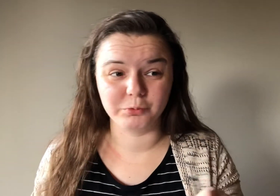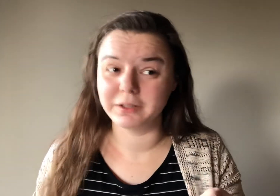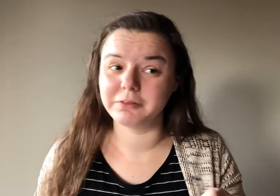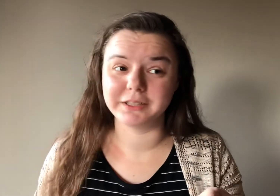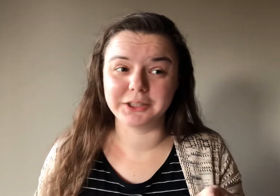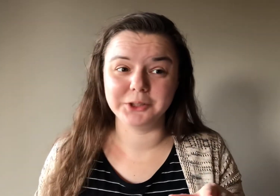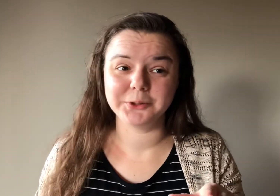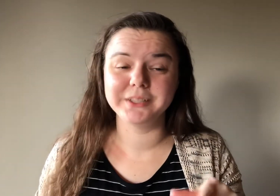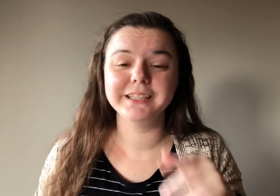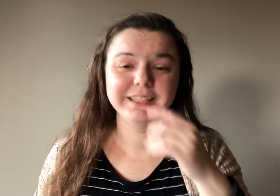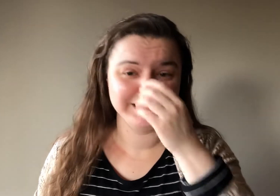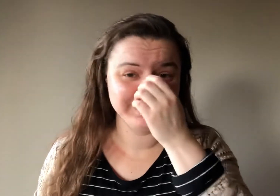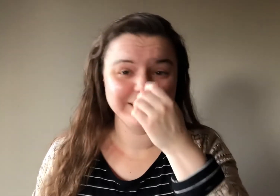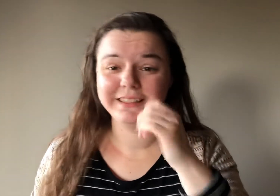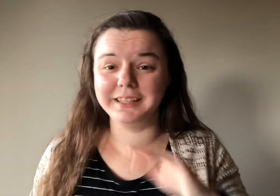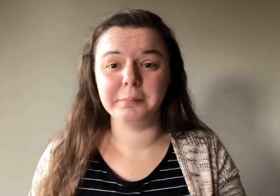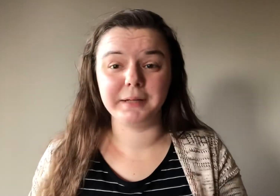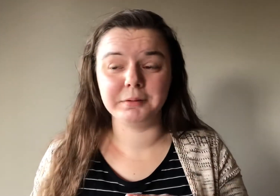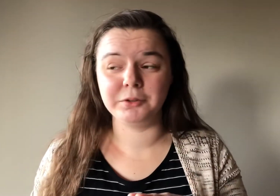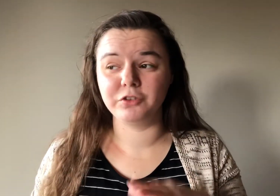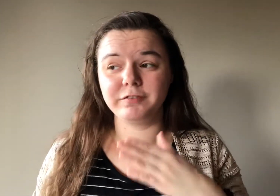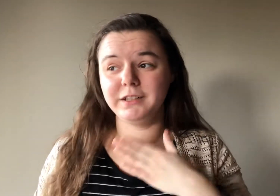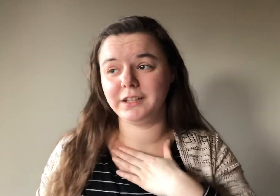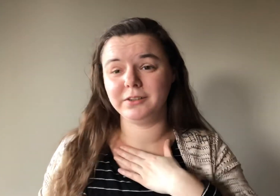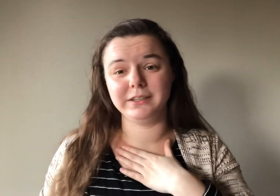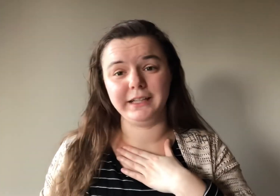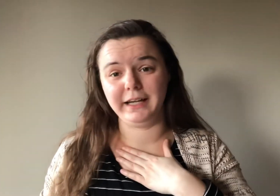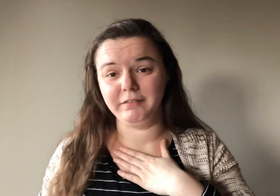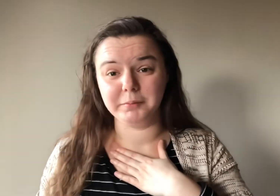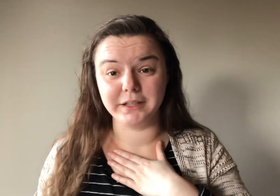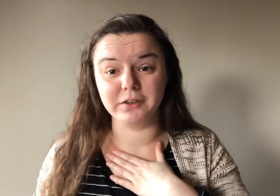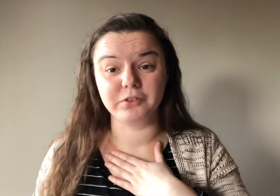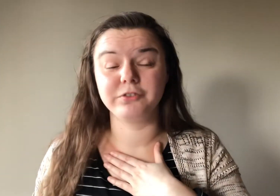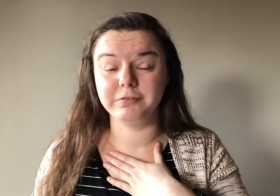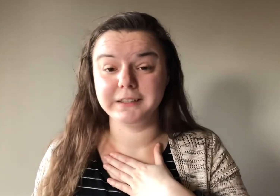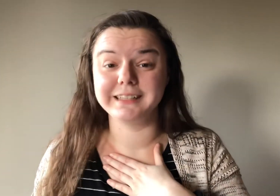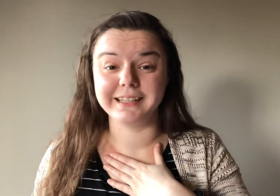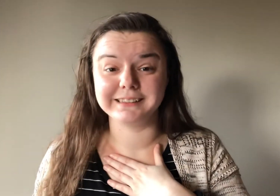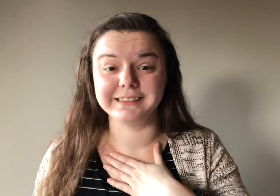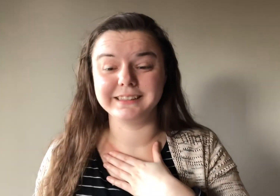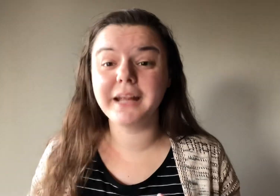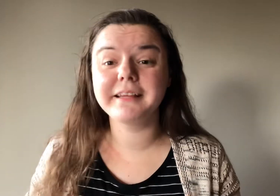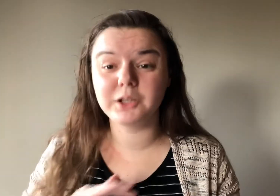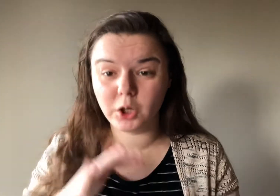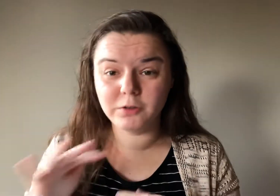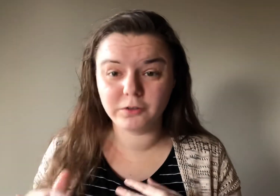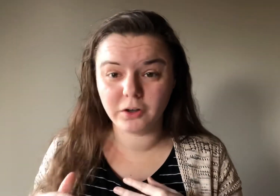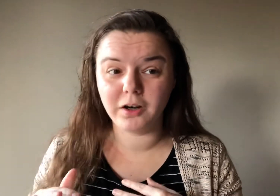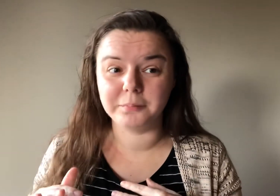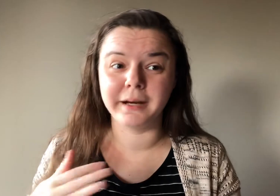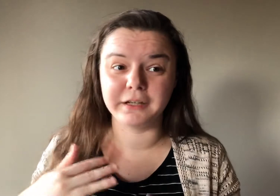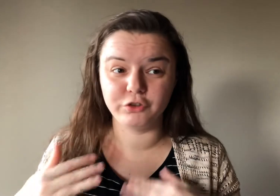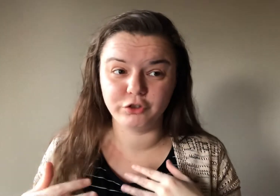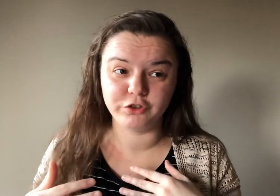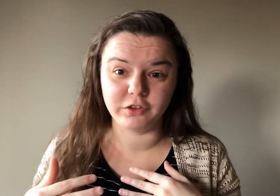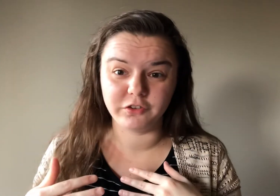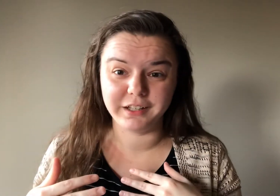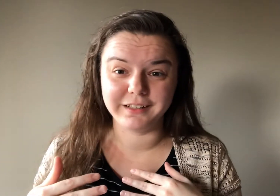really, really cute. In the baby music video, like everybody looks fantastic. I think overall, minus Jinjin's hair,